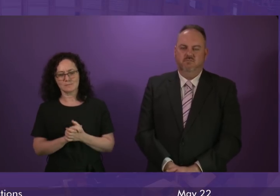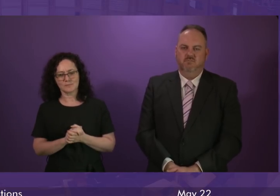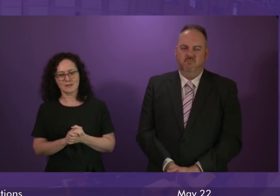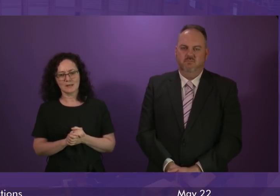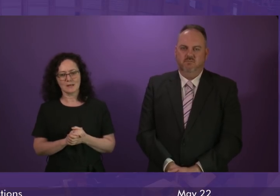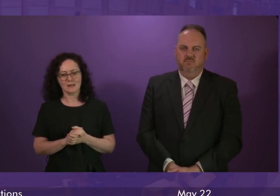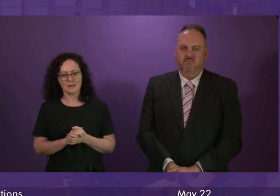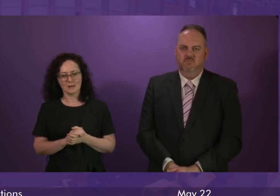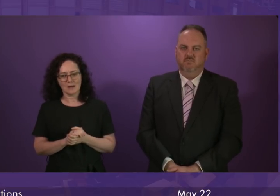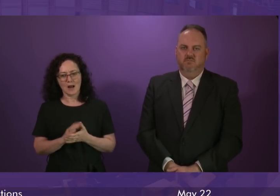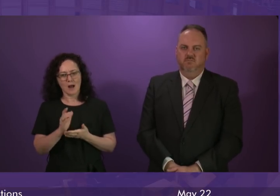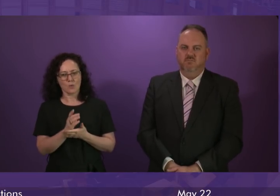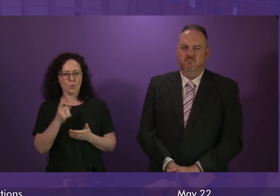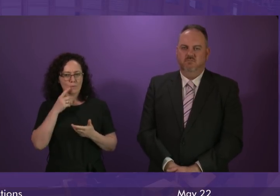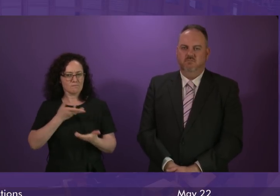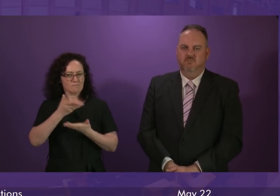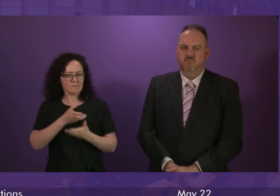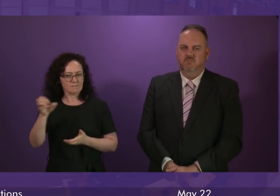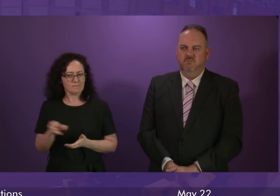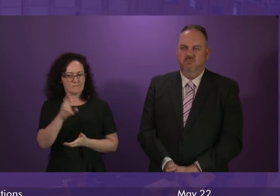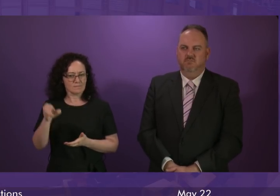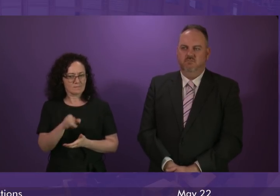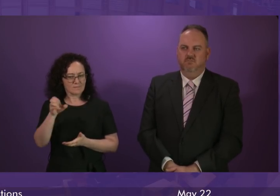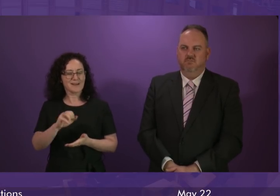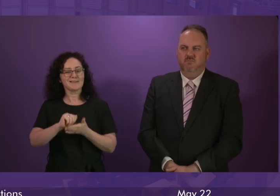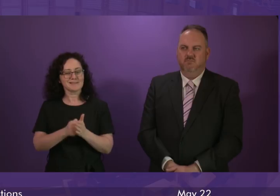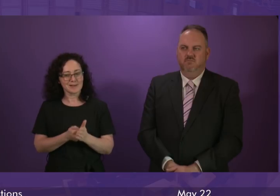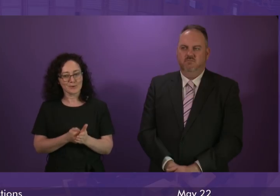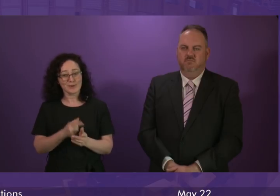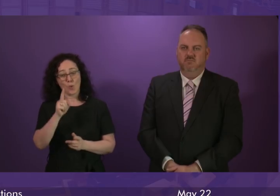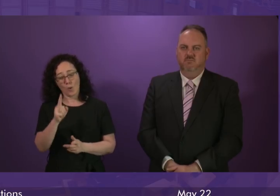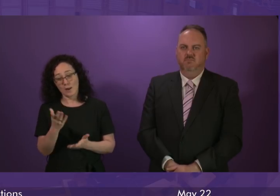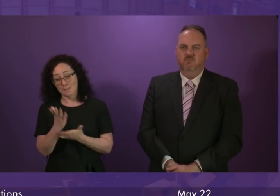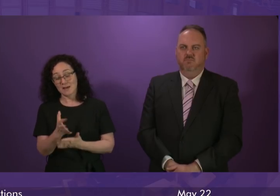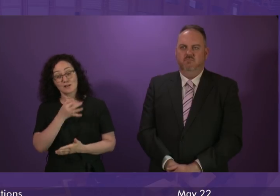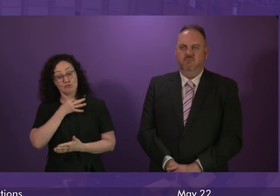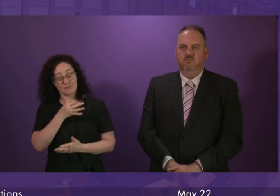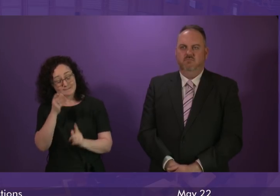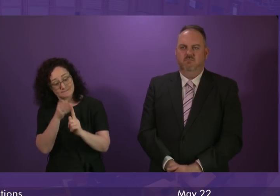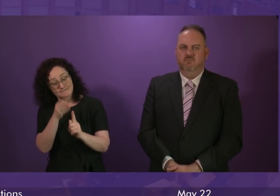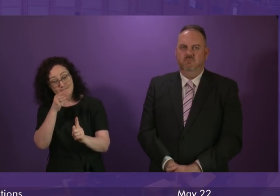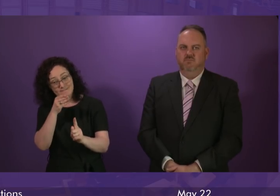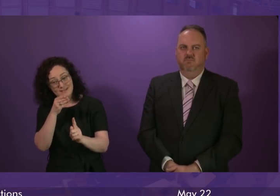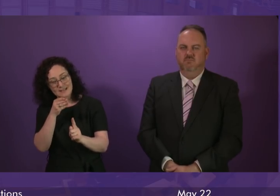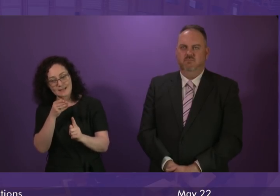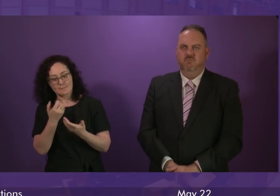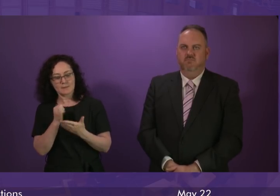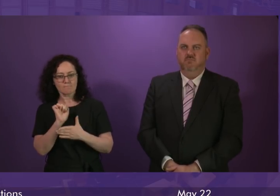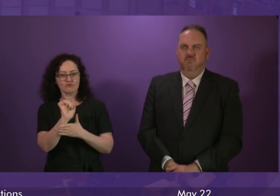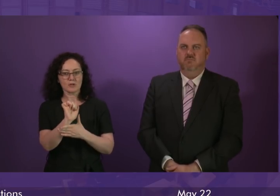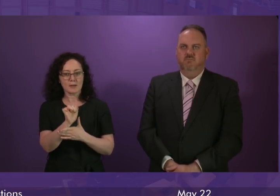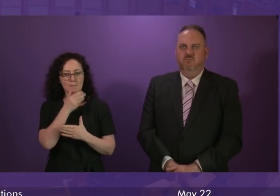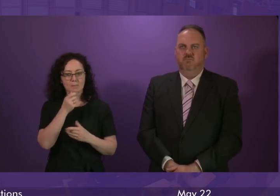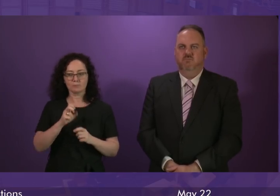recruitment and attraction of skills is the ending of freedom of movement that comes with both Brexit and the Conservative